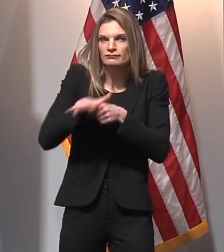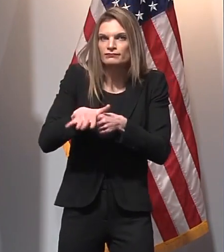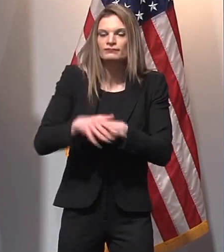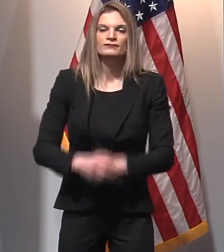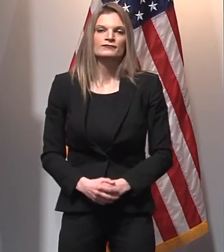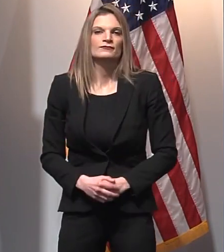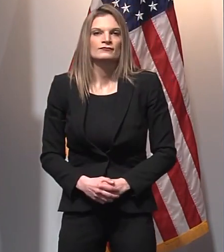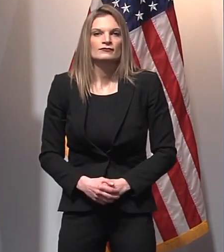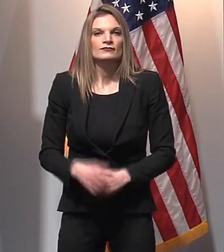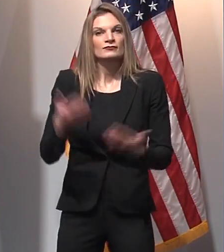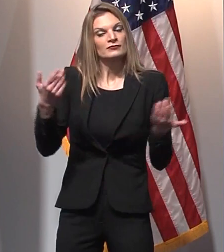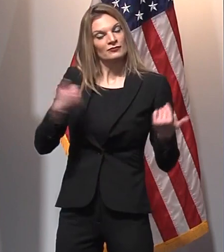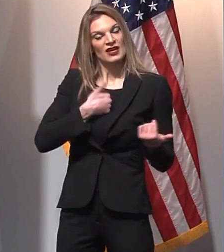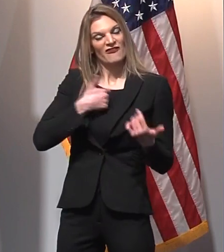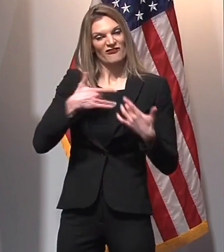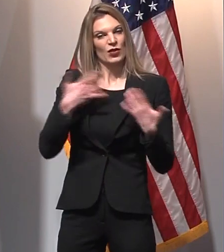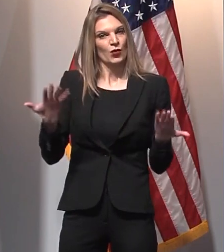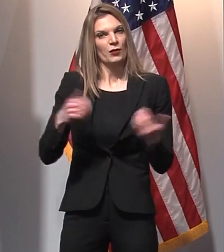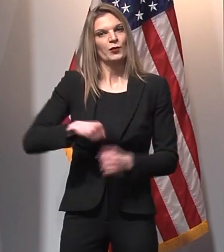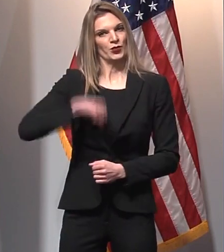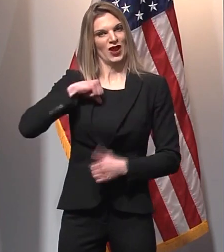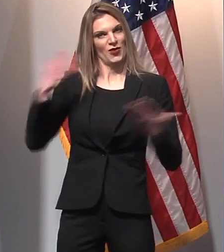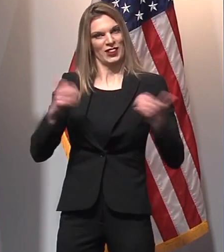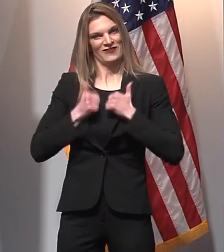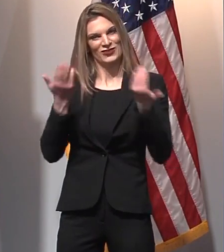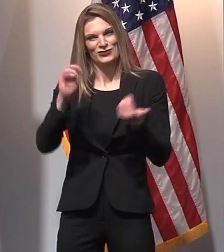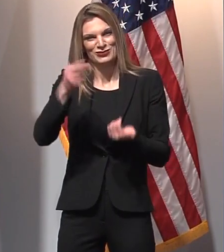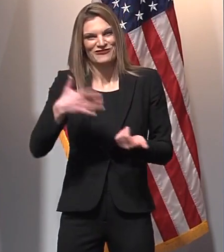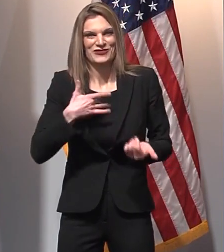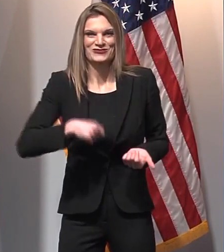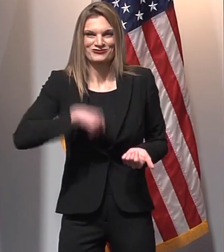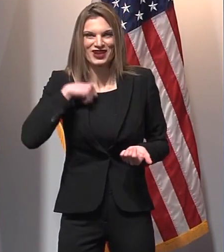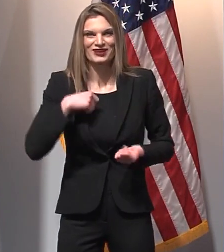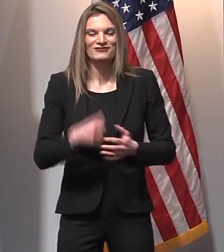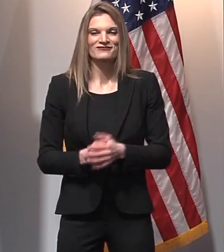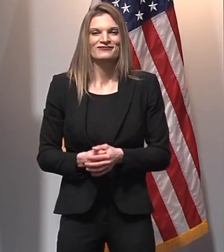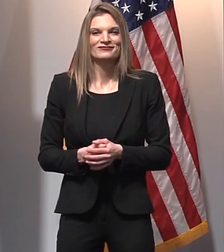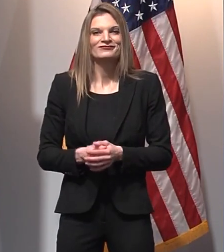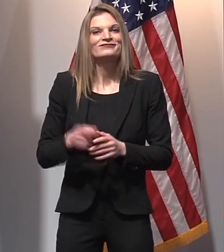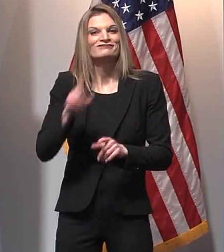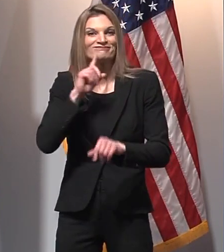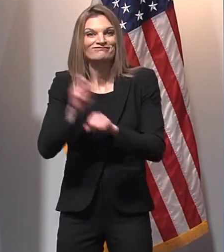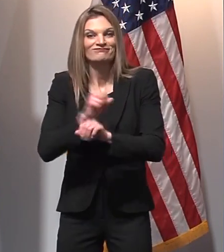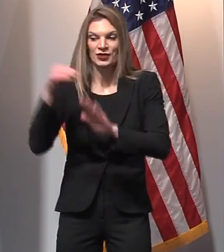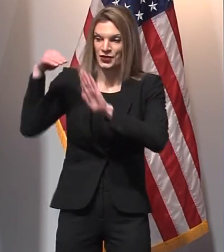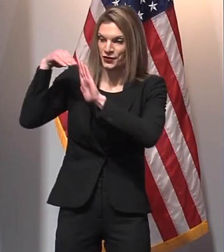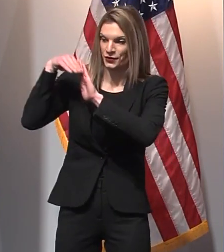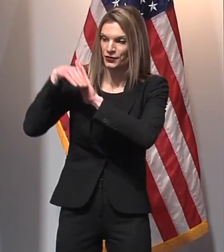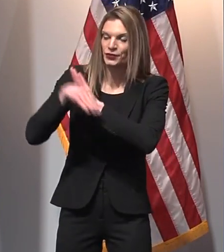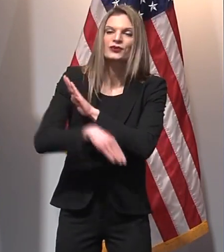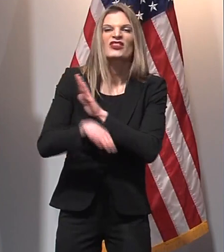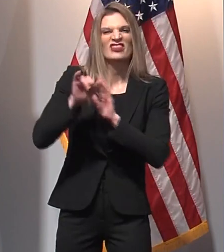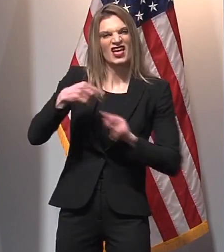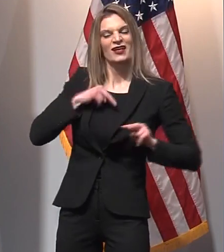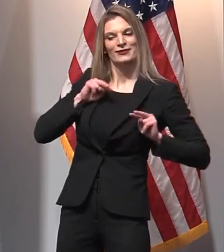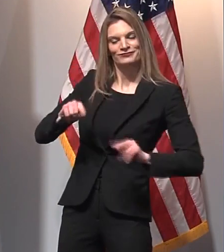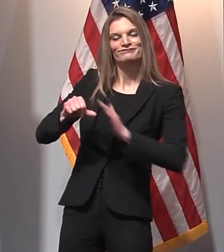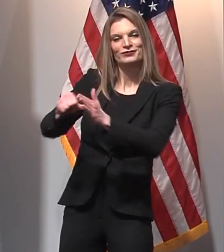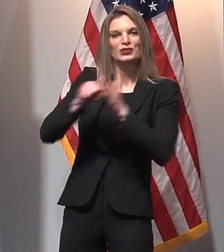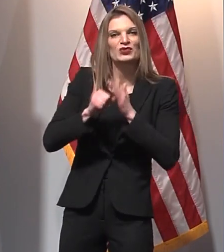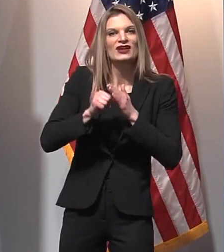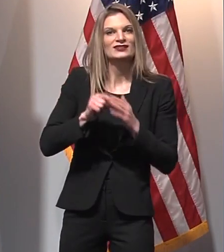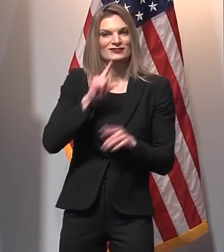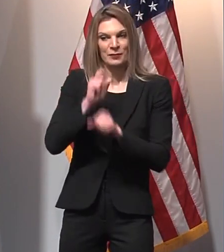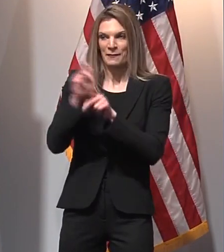people are doing what they should be doing, and that is why we've been able to keep our cases going in the right direction, and we are saving lives.